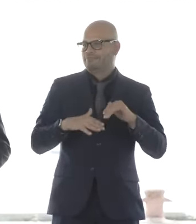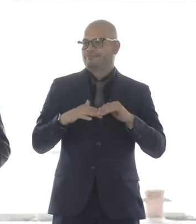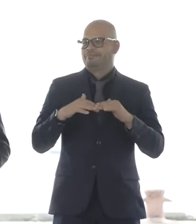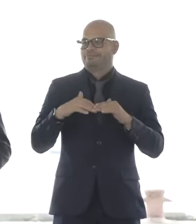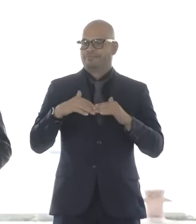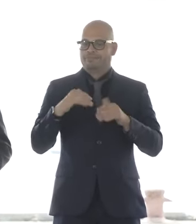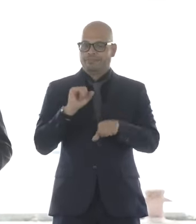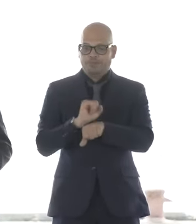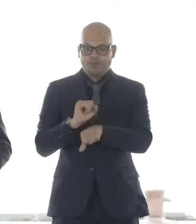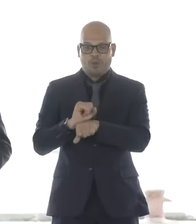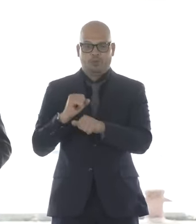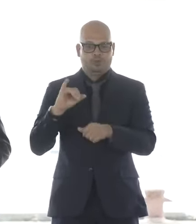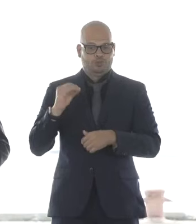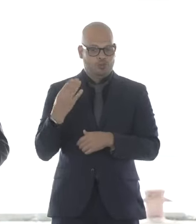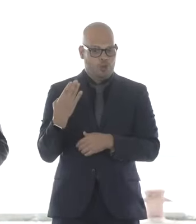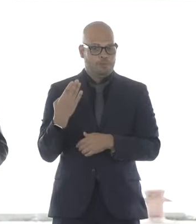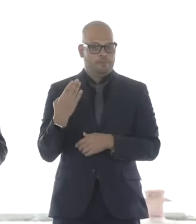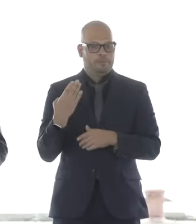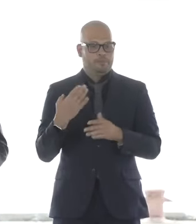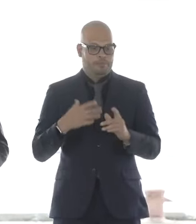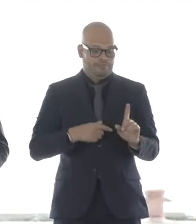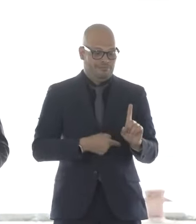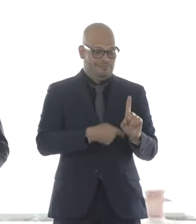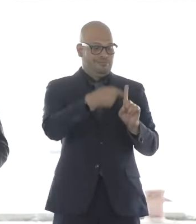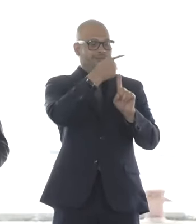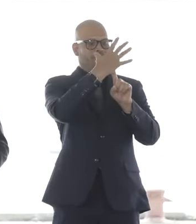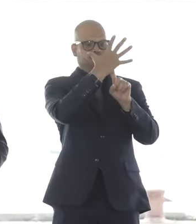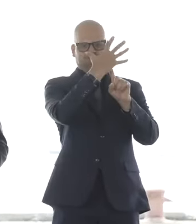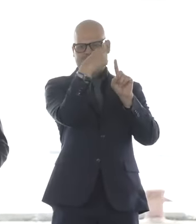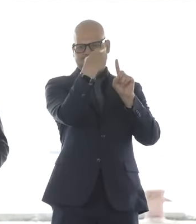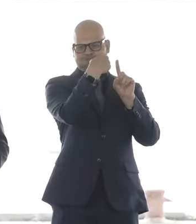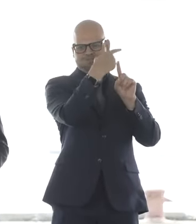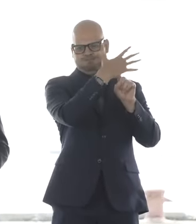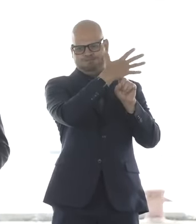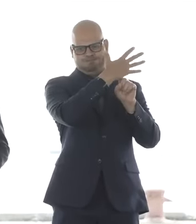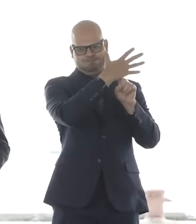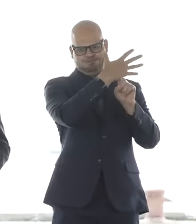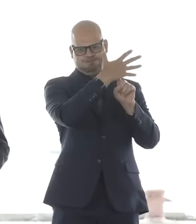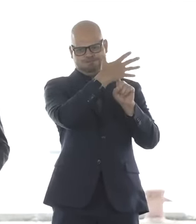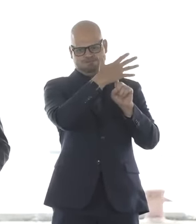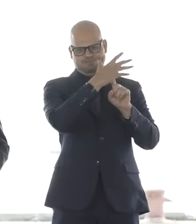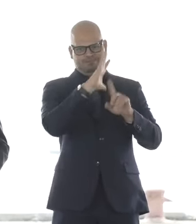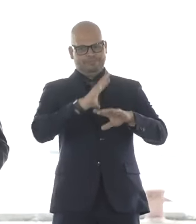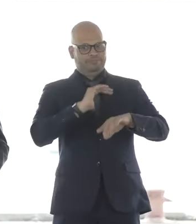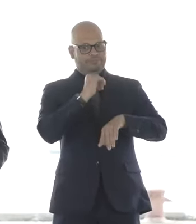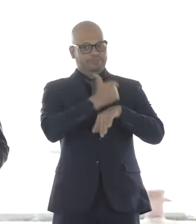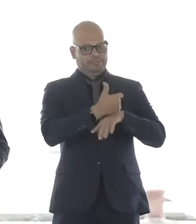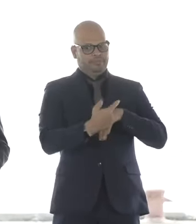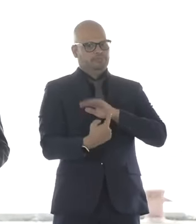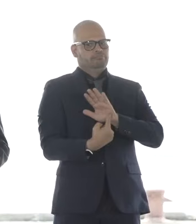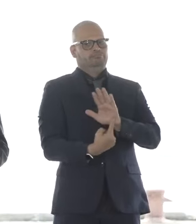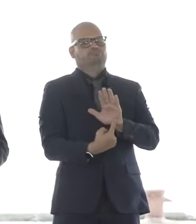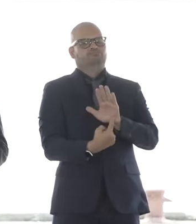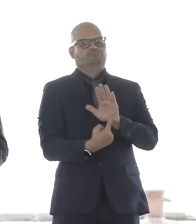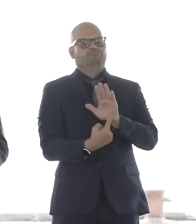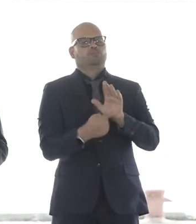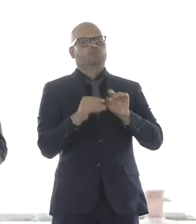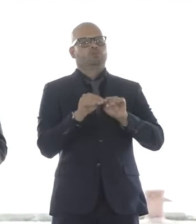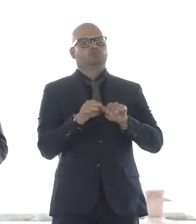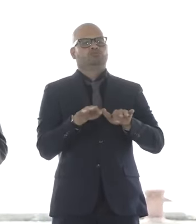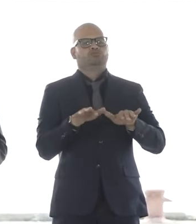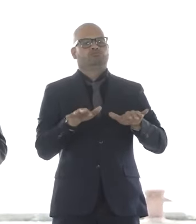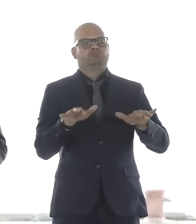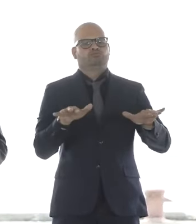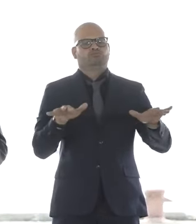and serve as the platform for this building effort. As a major union employer, Crowley will continue to support the